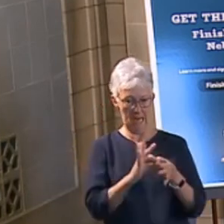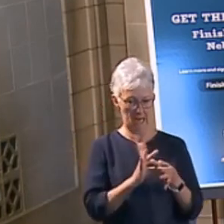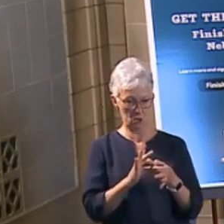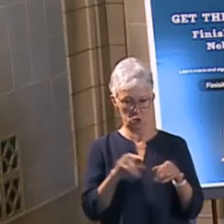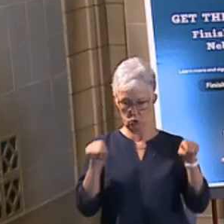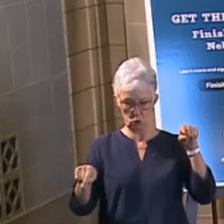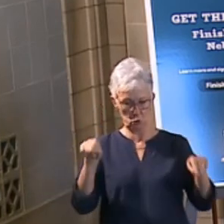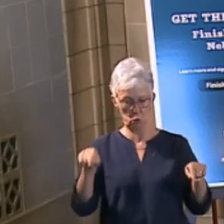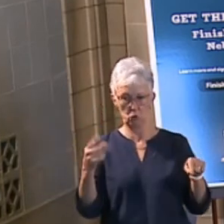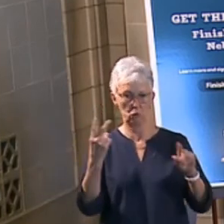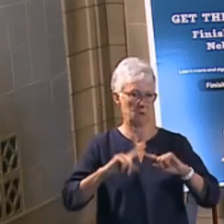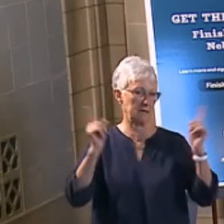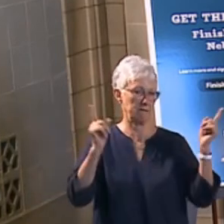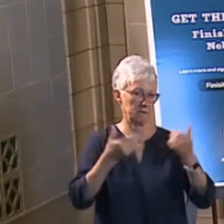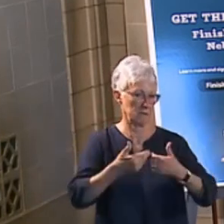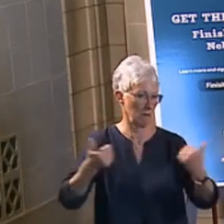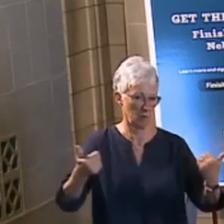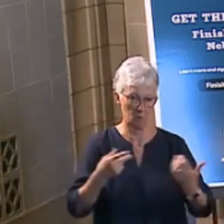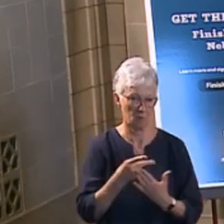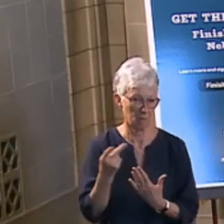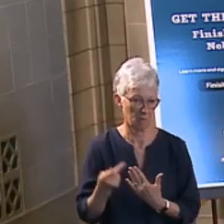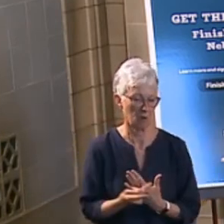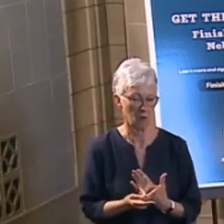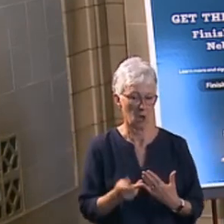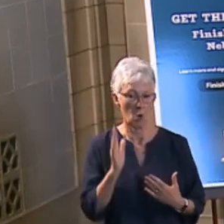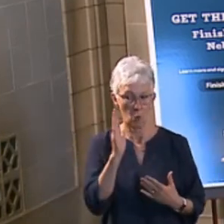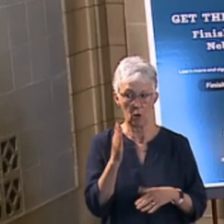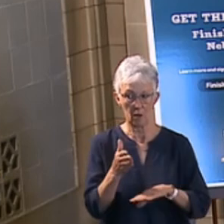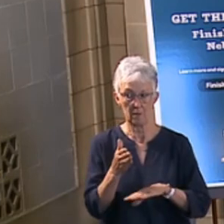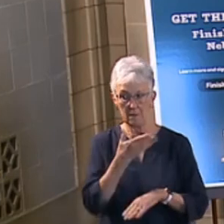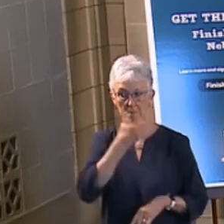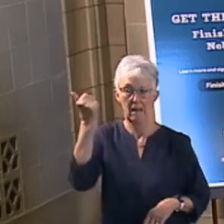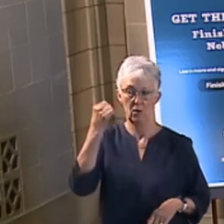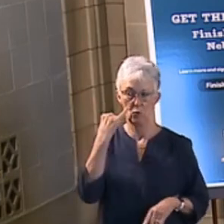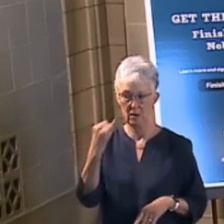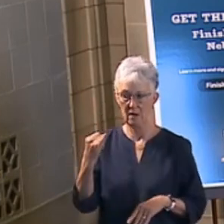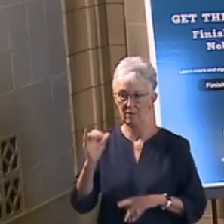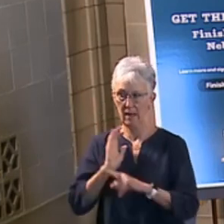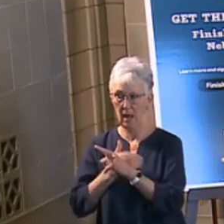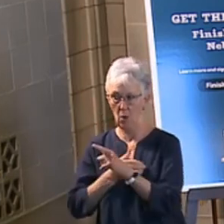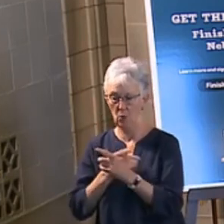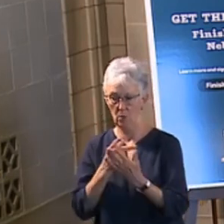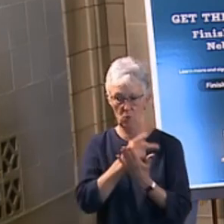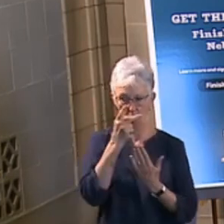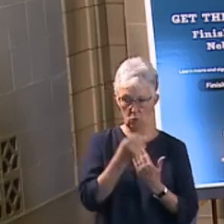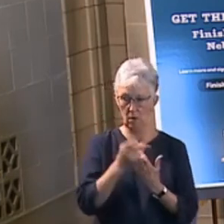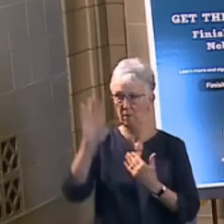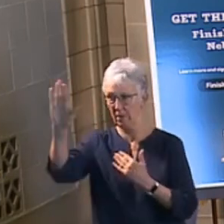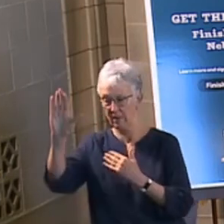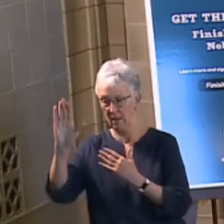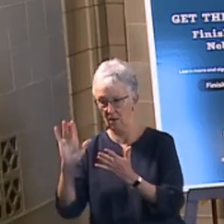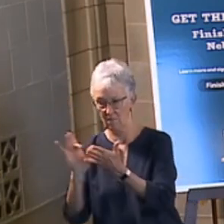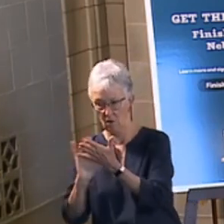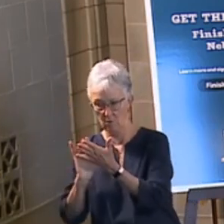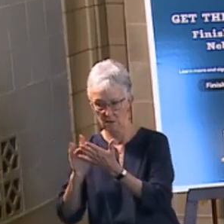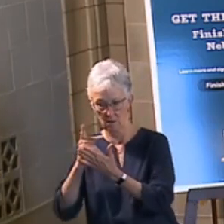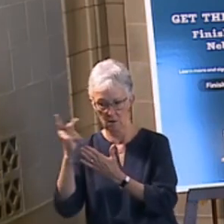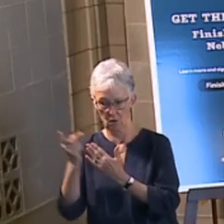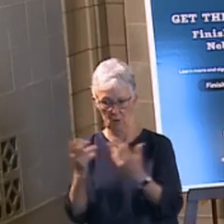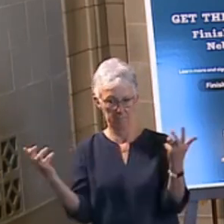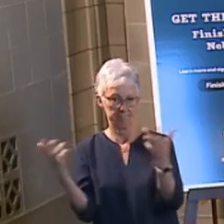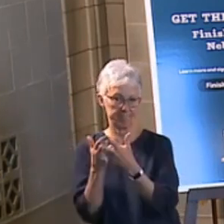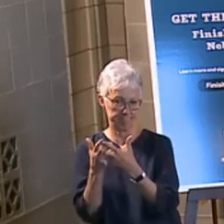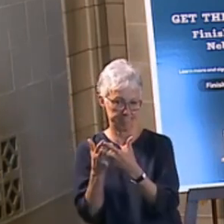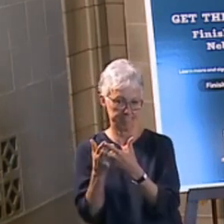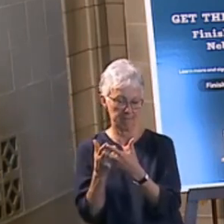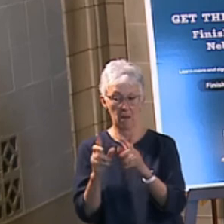it would have been more effective if the federal government had to coordinate with us on that retail pharmacy program to be able to make sure we had that. But, again, they're trying to get